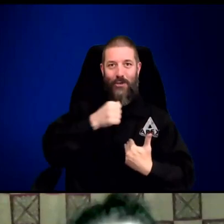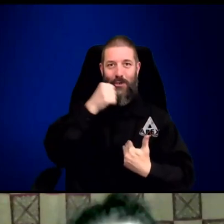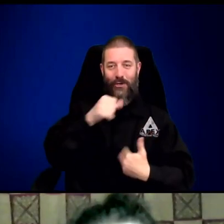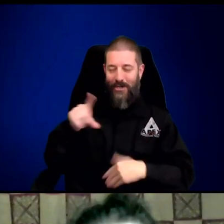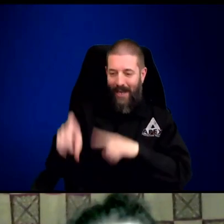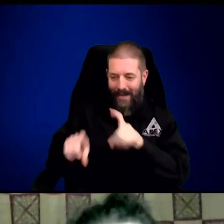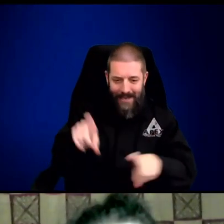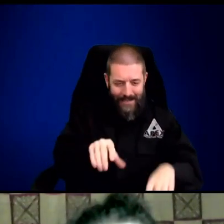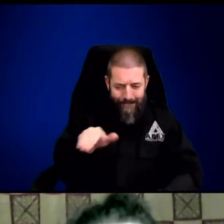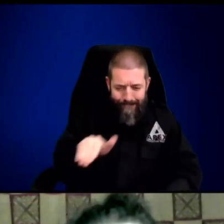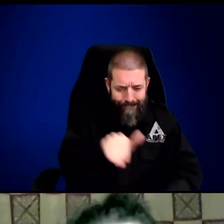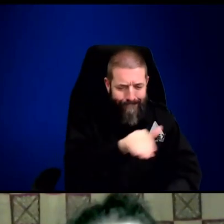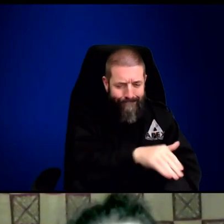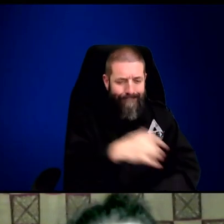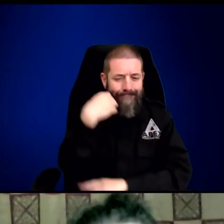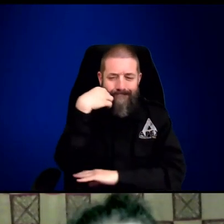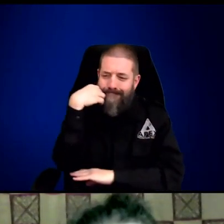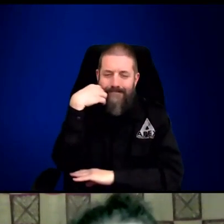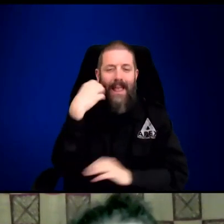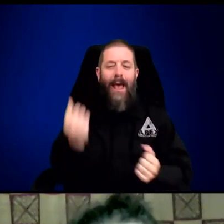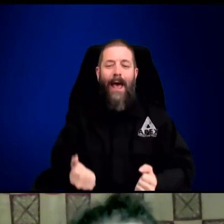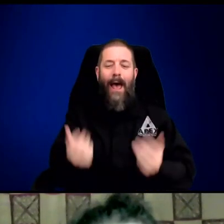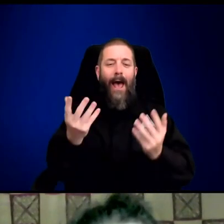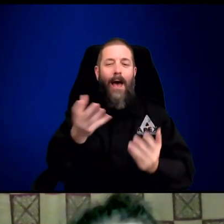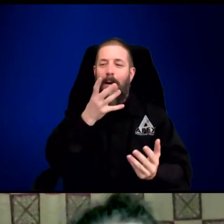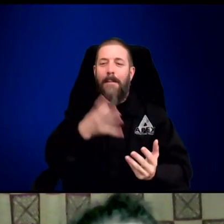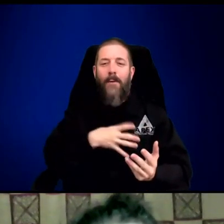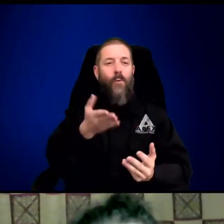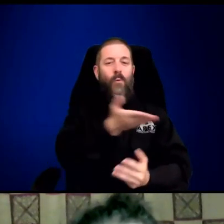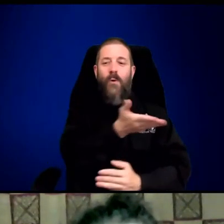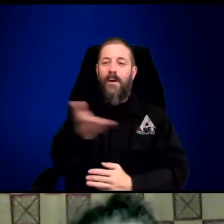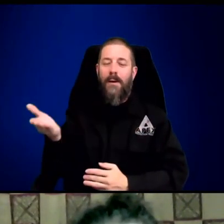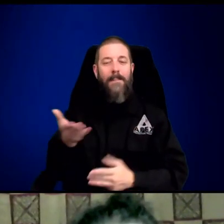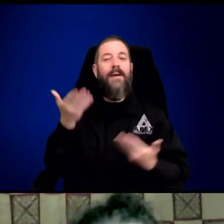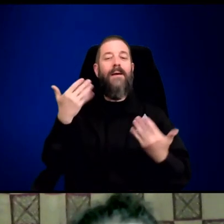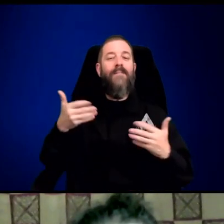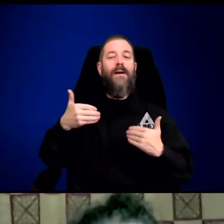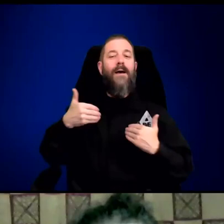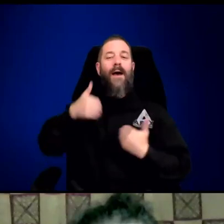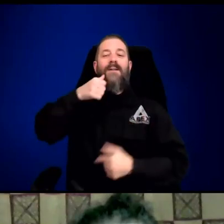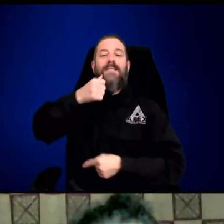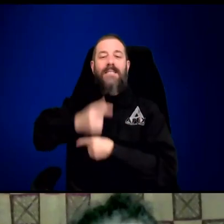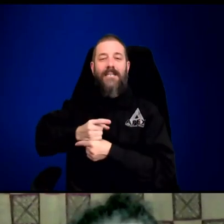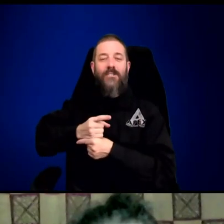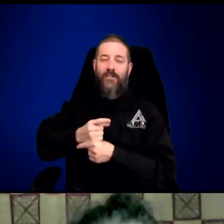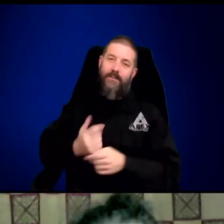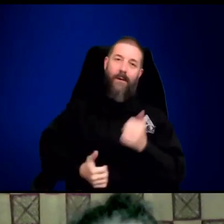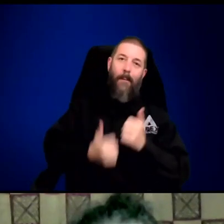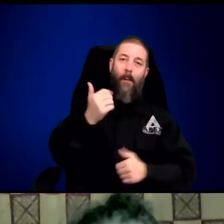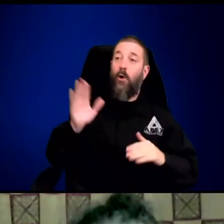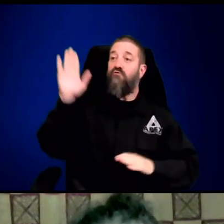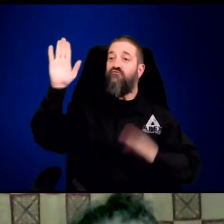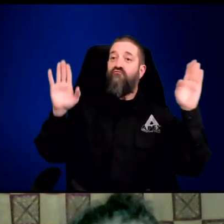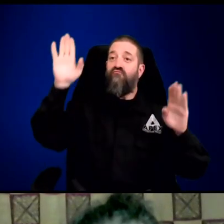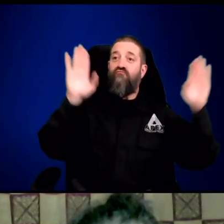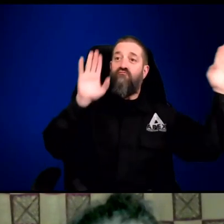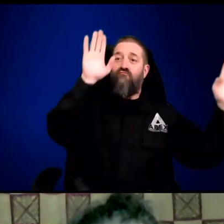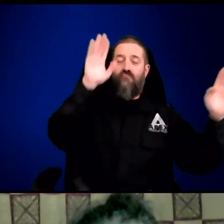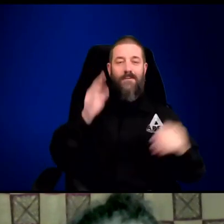don't get long. And it's always fun when I'm doing those talks, especially if there's a lot of kids in the group,